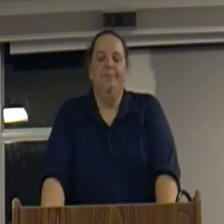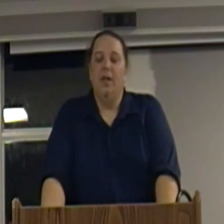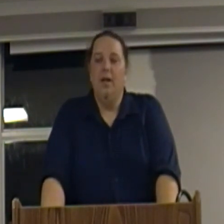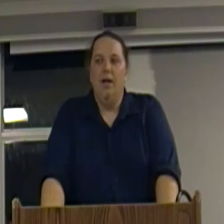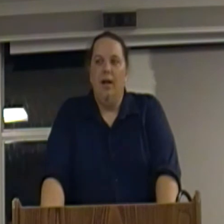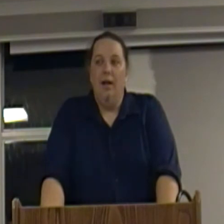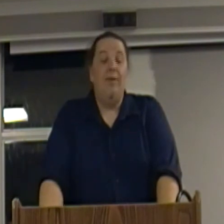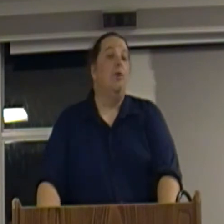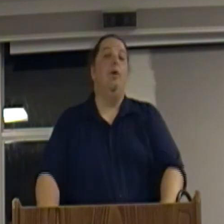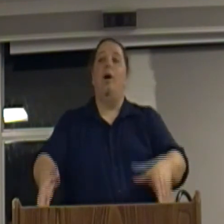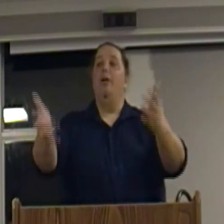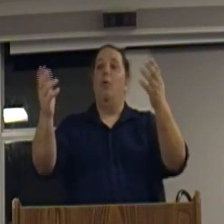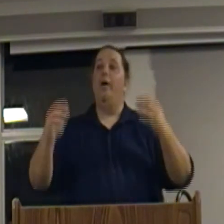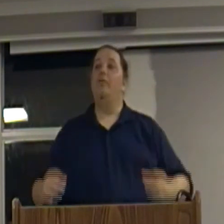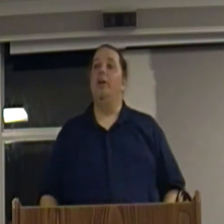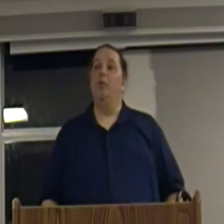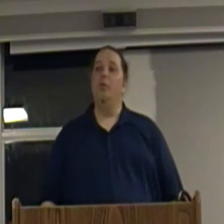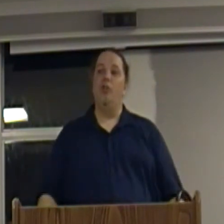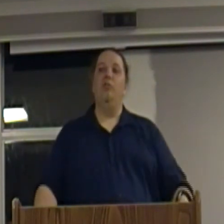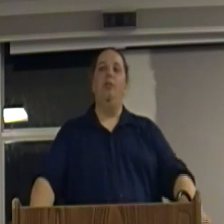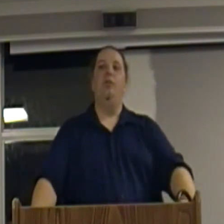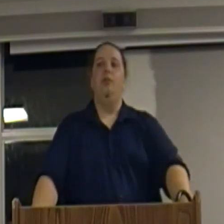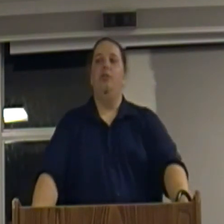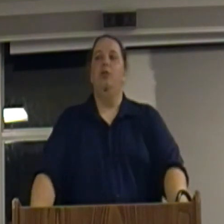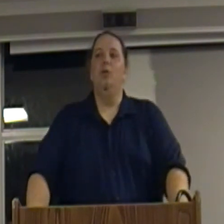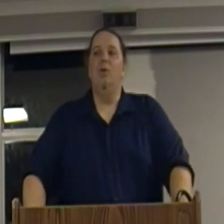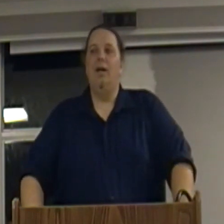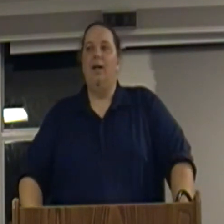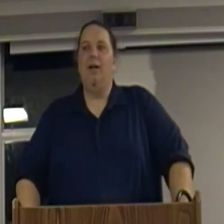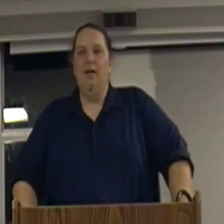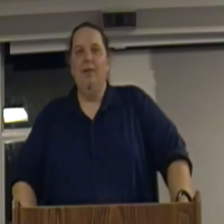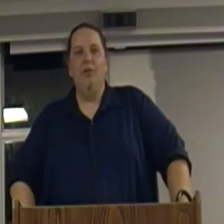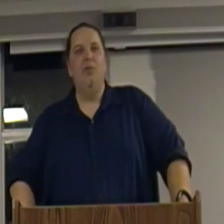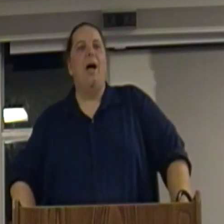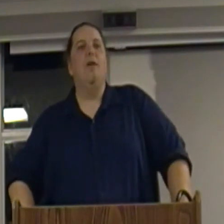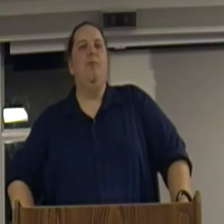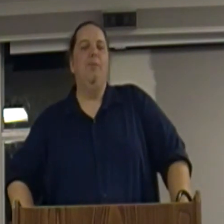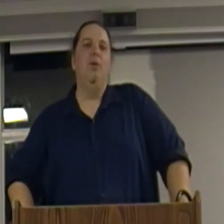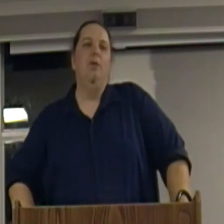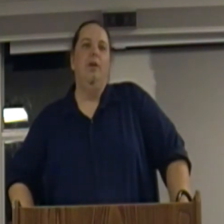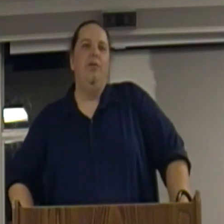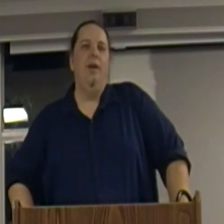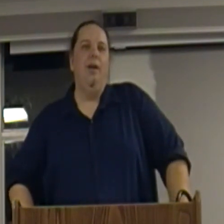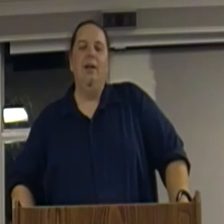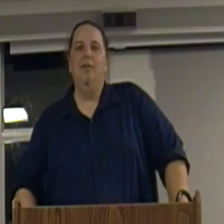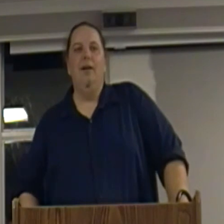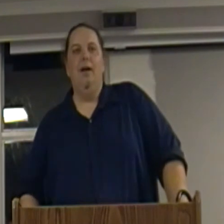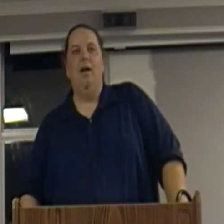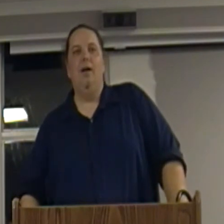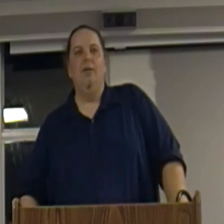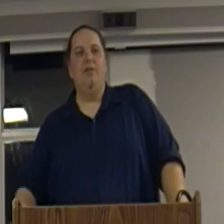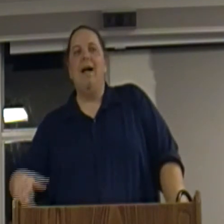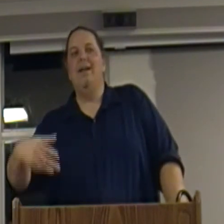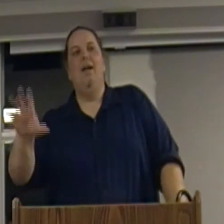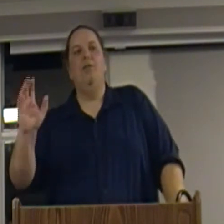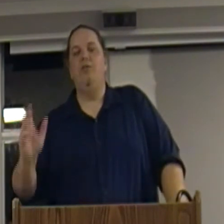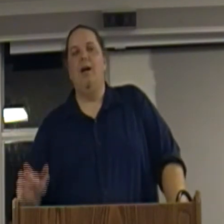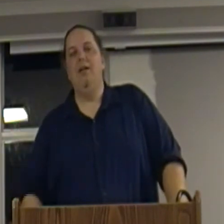in fact on our way over here we were just listening to some stock people saying stock analysis talking